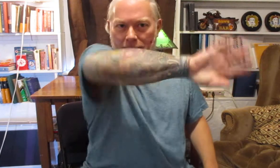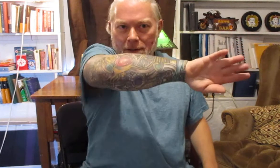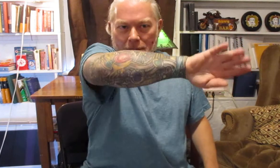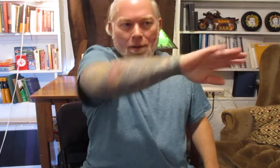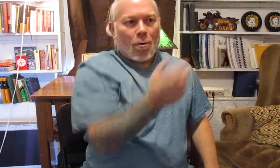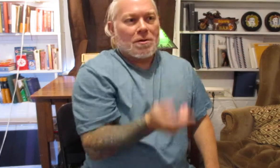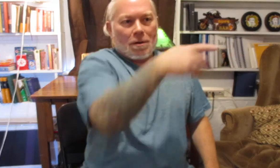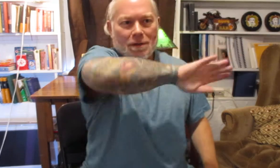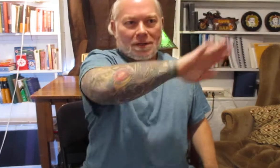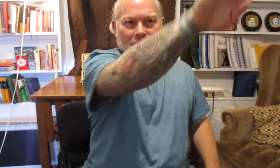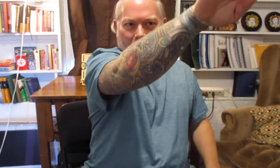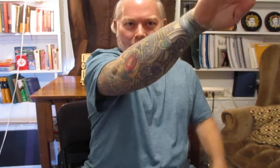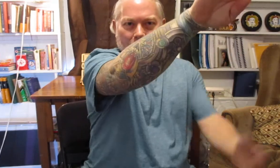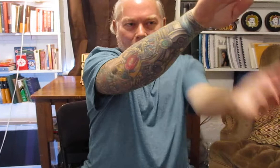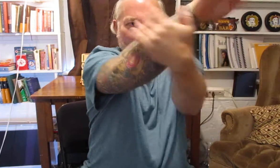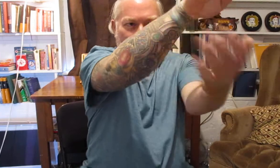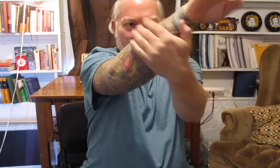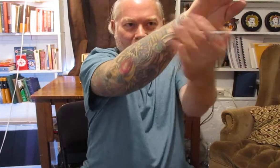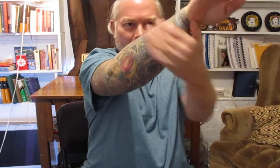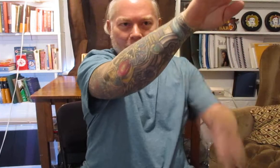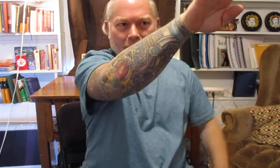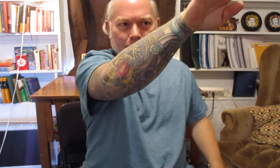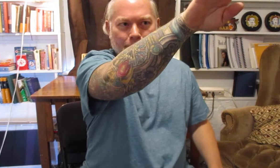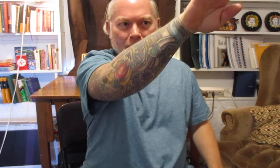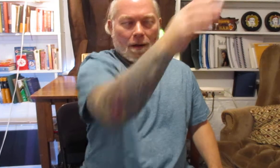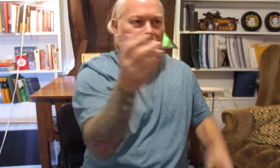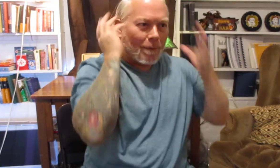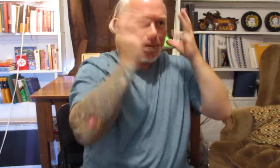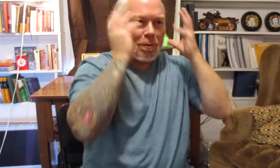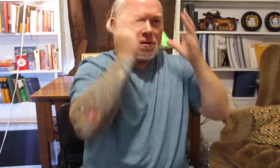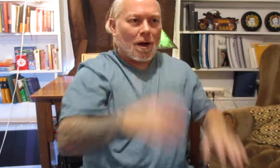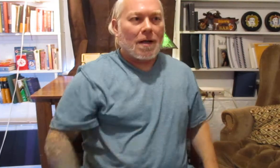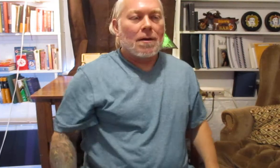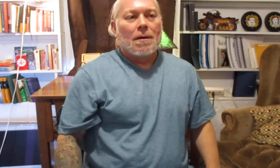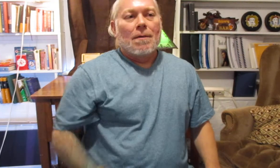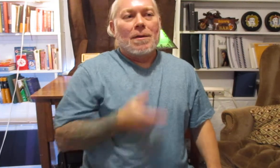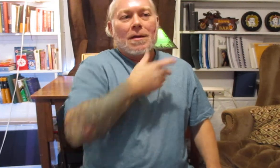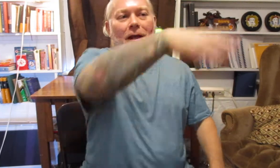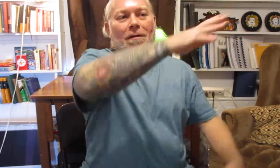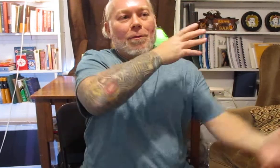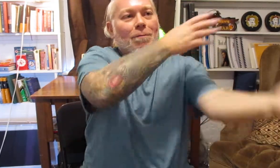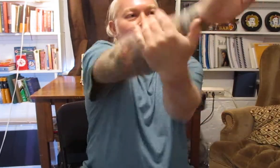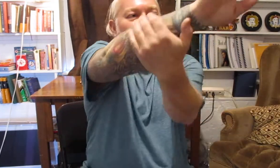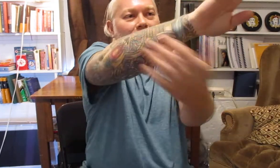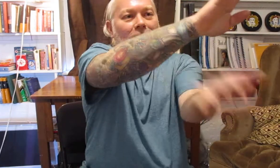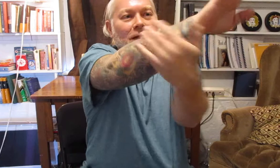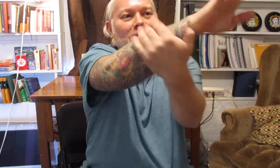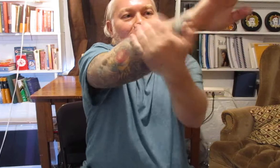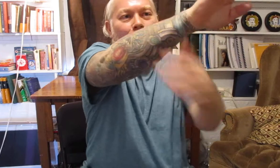or turn and extend and protect it further from an upward strike but then now that we've protected against an upward